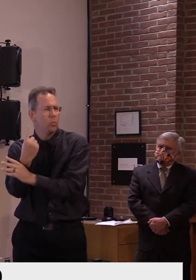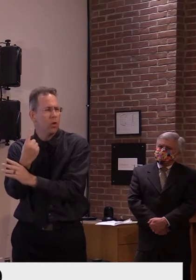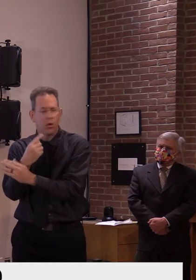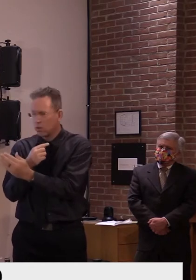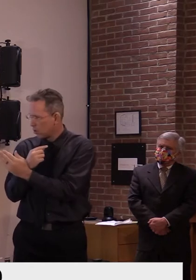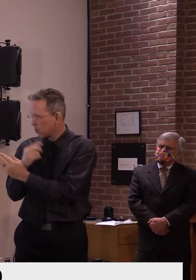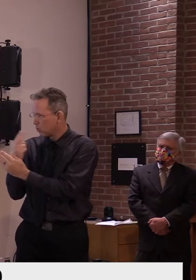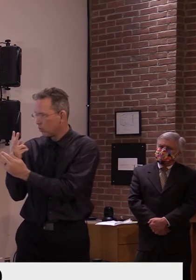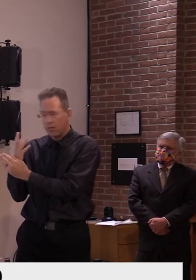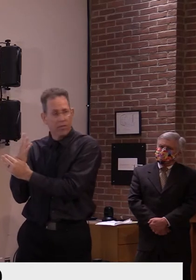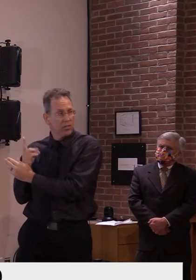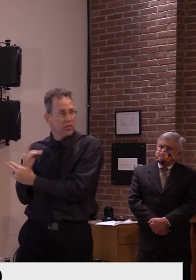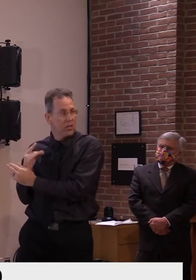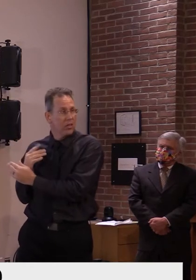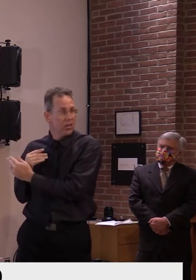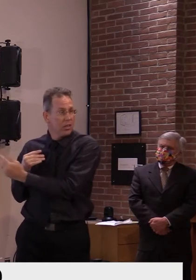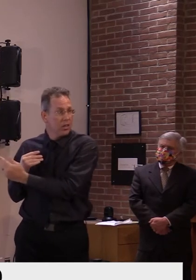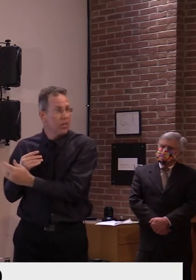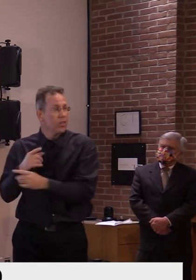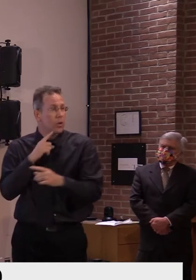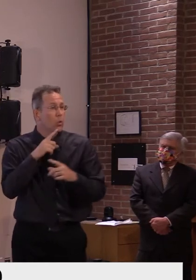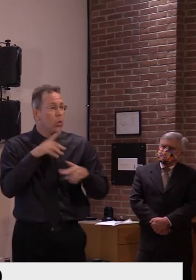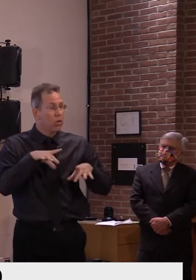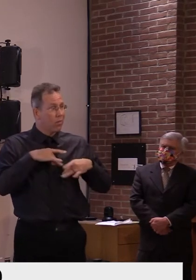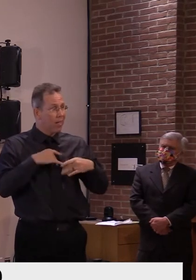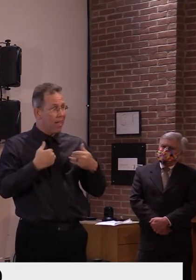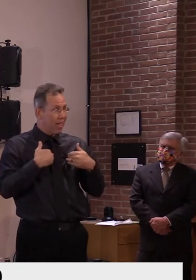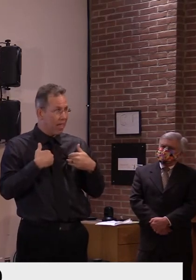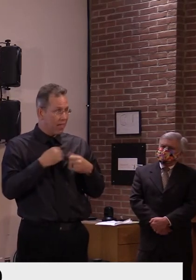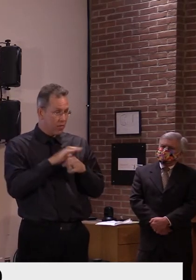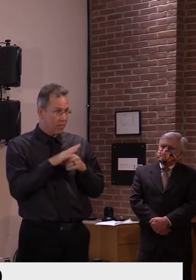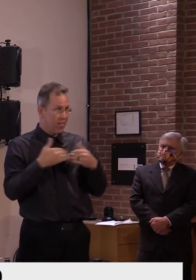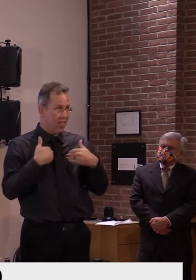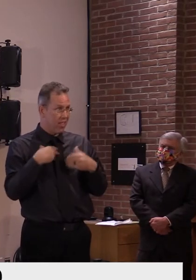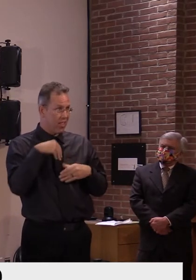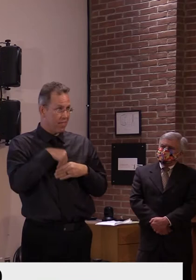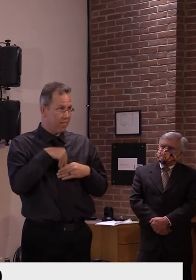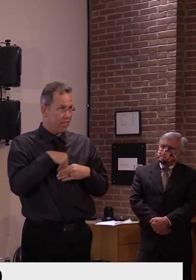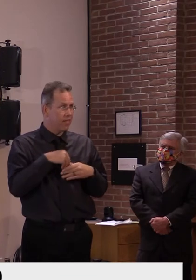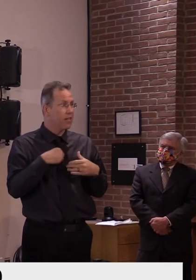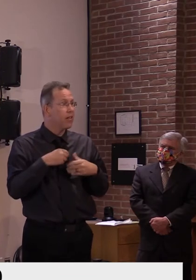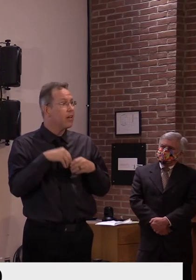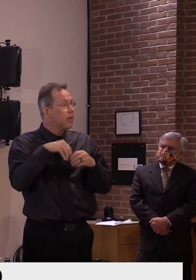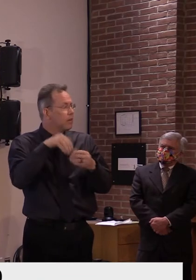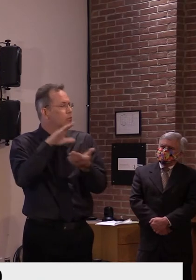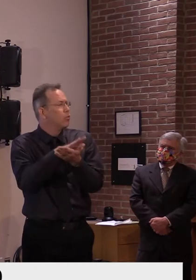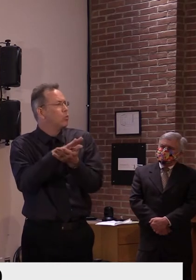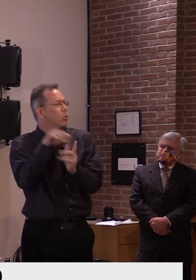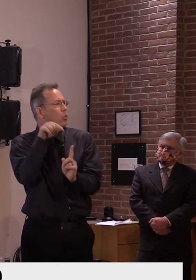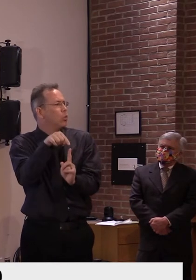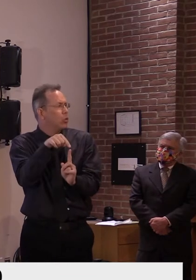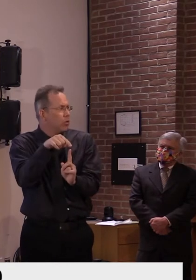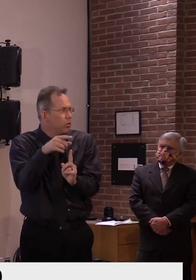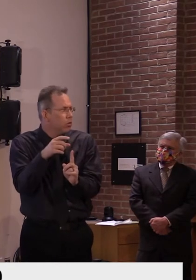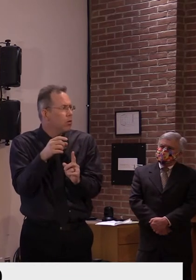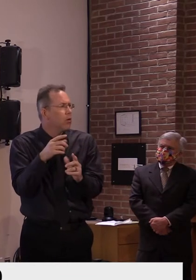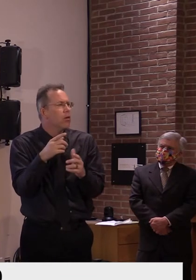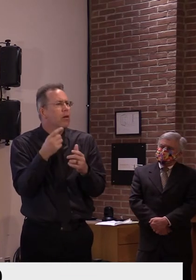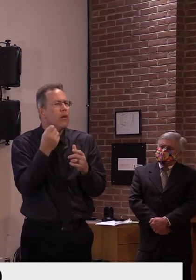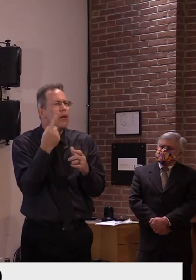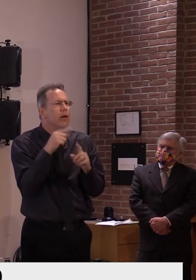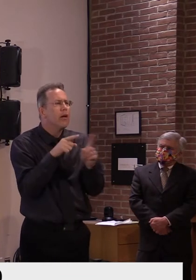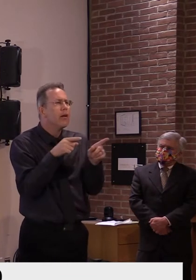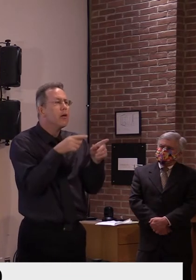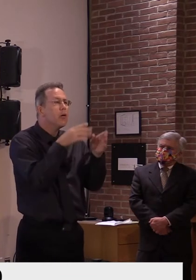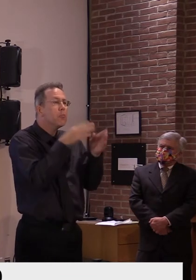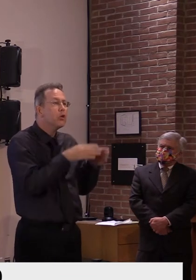in the setting. We do have a number of times when someone calls the school and says, I, uh, I need to